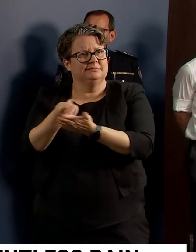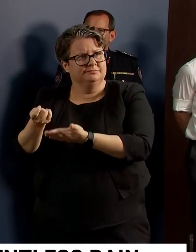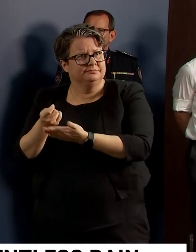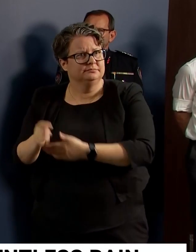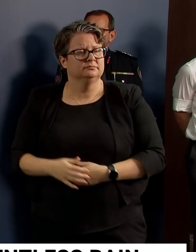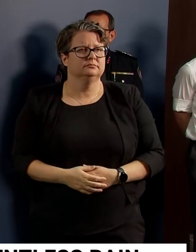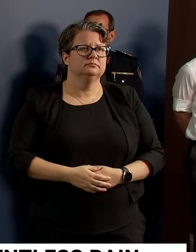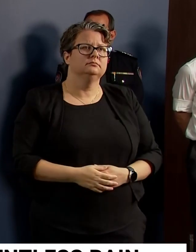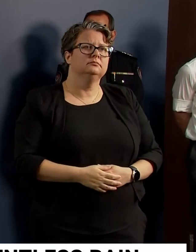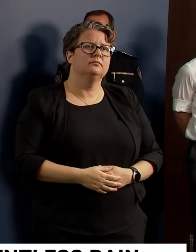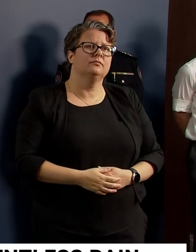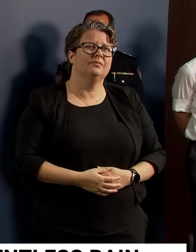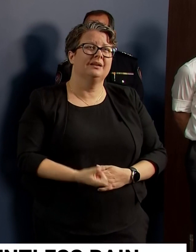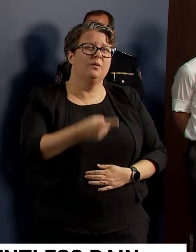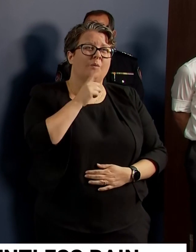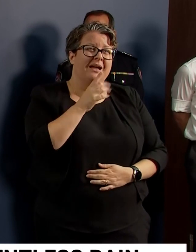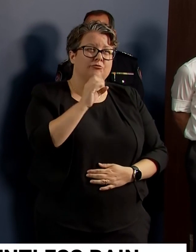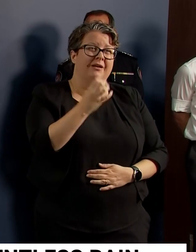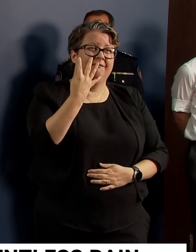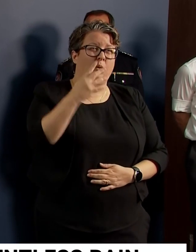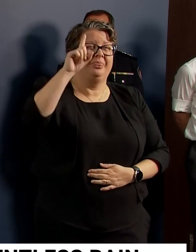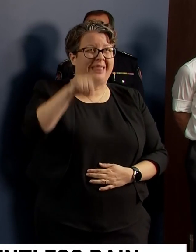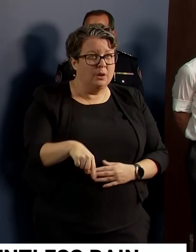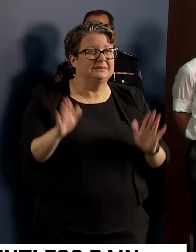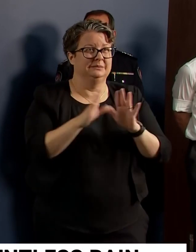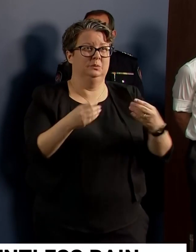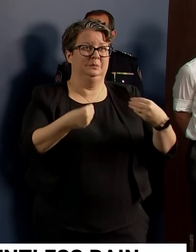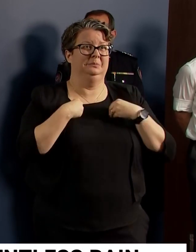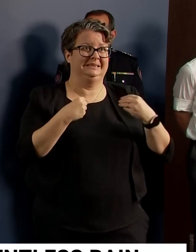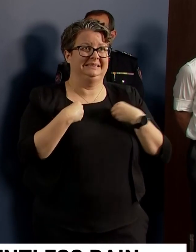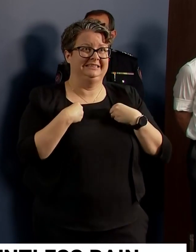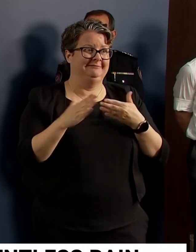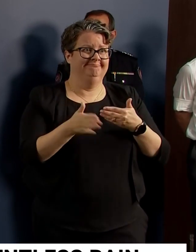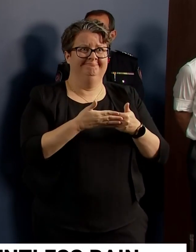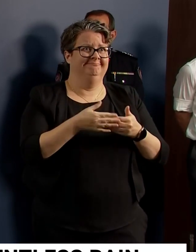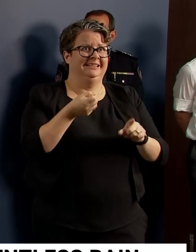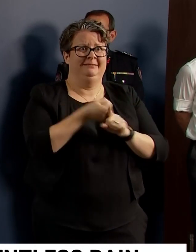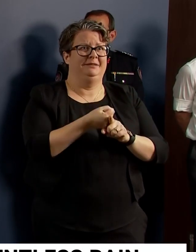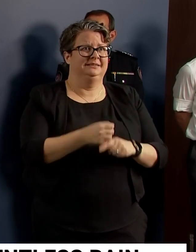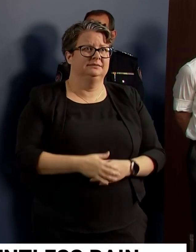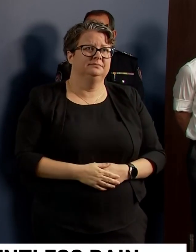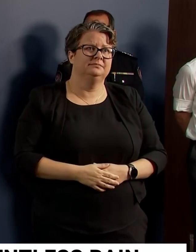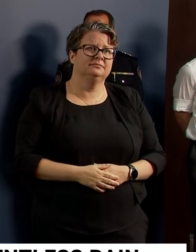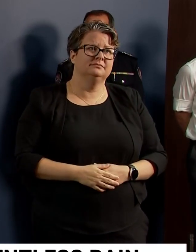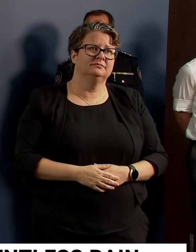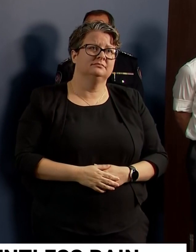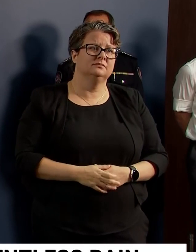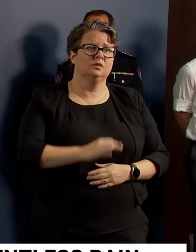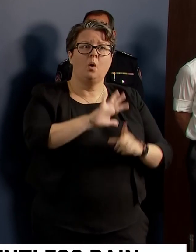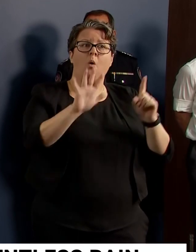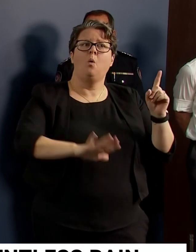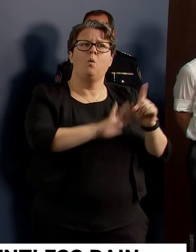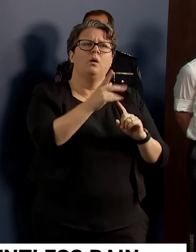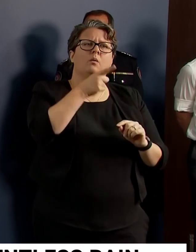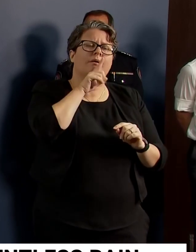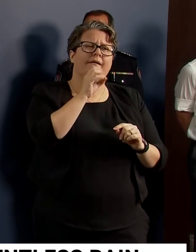,000 small businesses across these impacted regions. Now, not all businesses will be impacted,